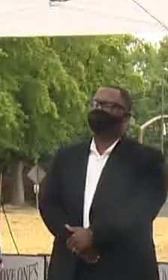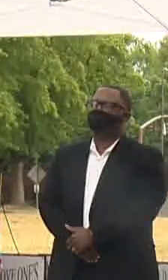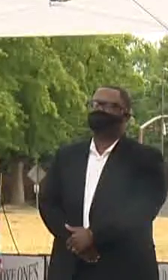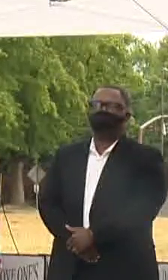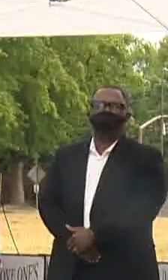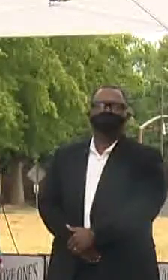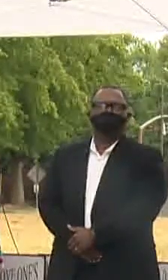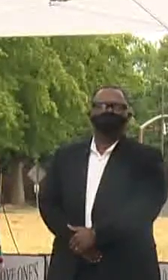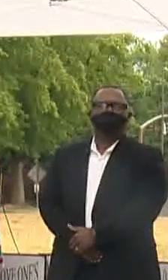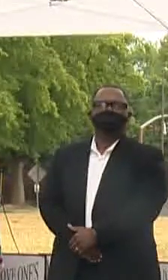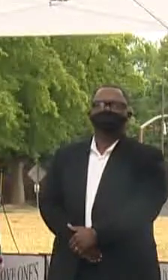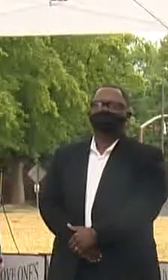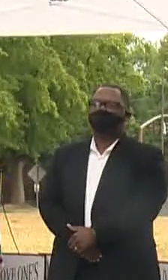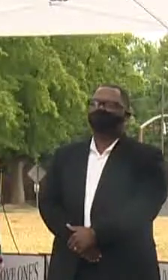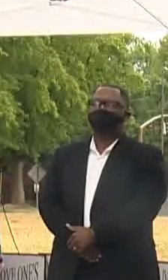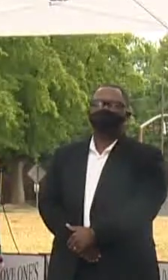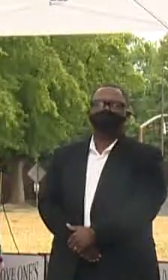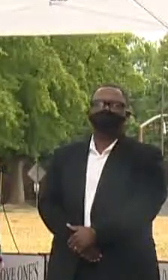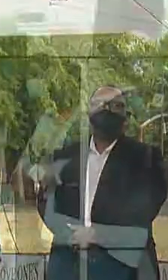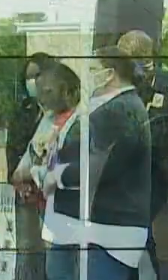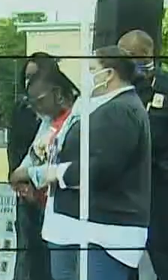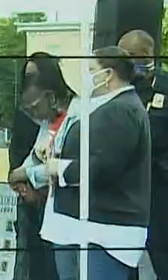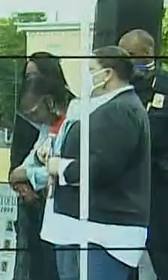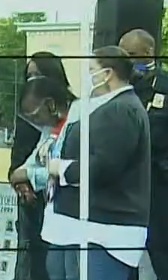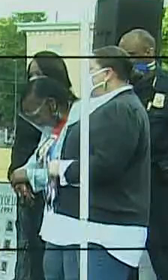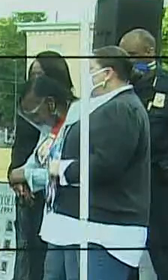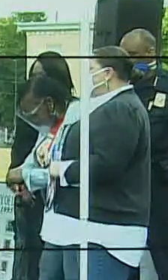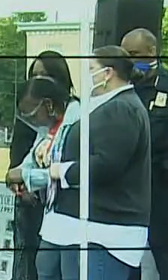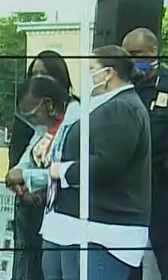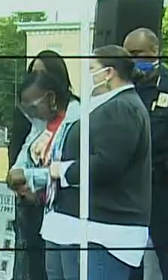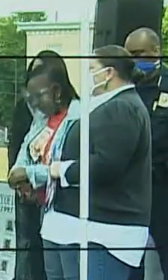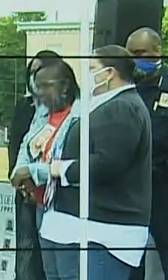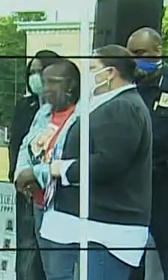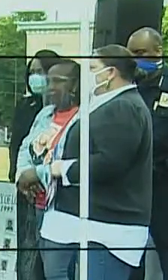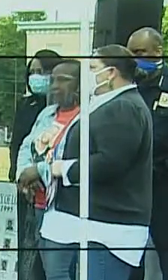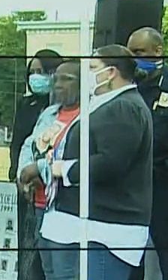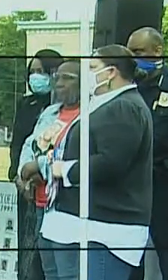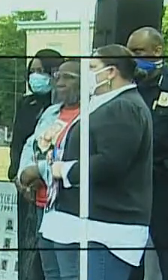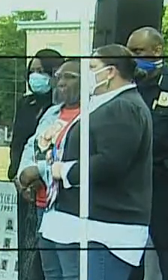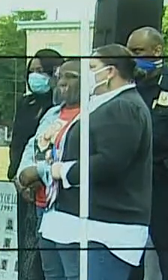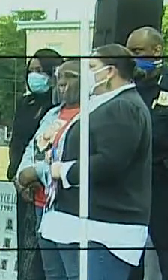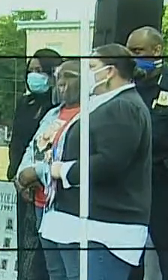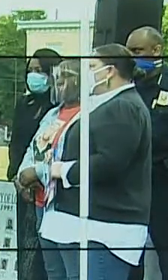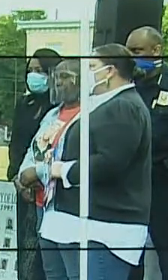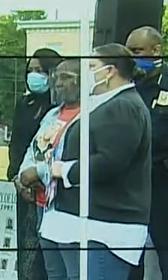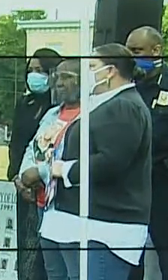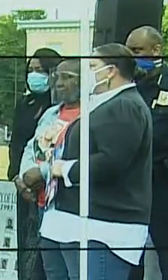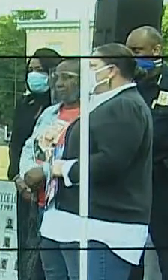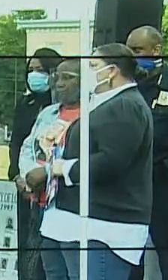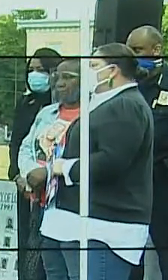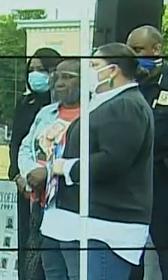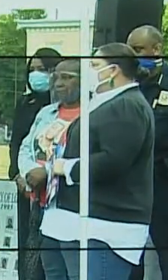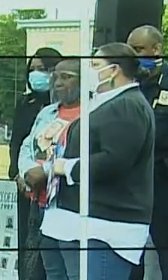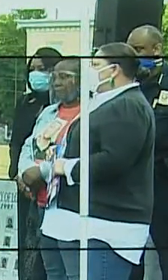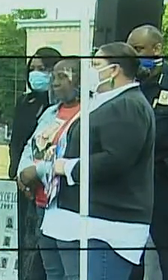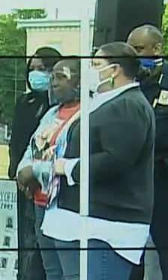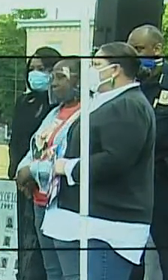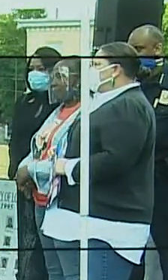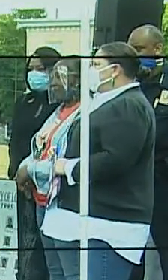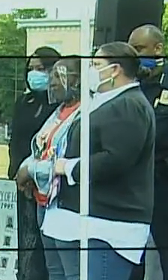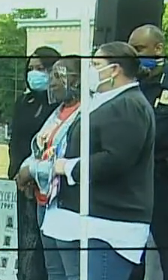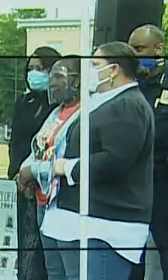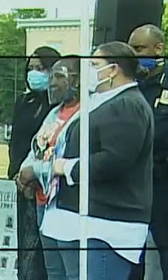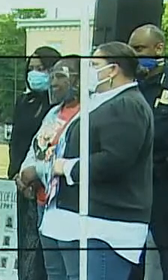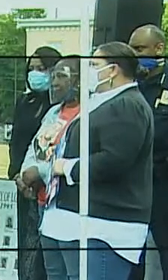focused on politicians and fellow community members. Good evening. Thanks for joining us. I'm Laurel Porter. Last month saw a